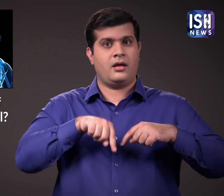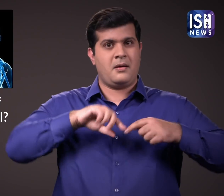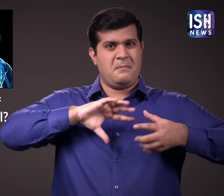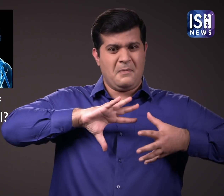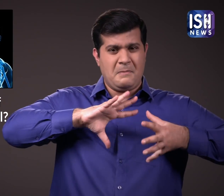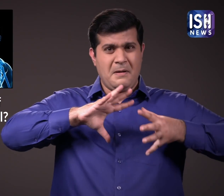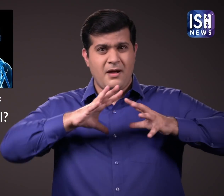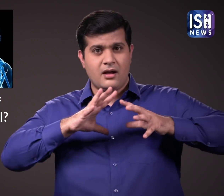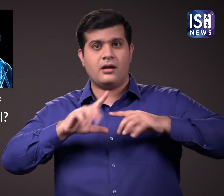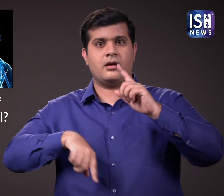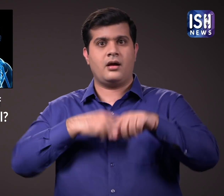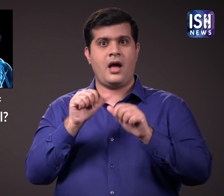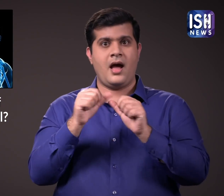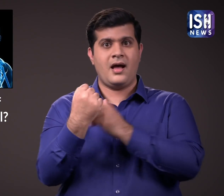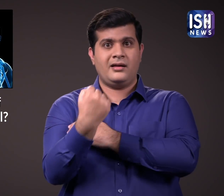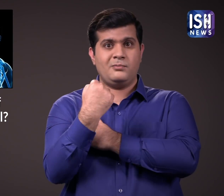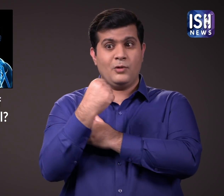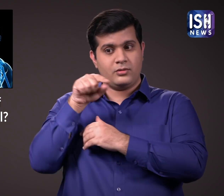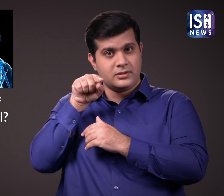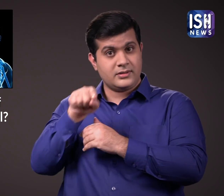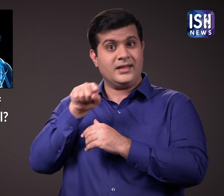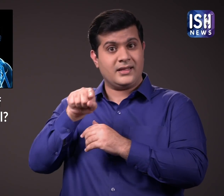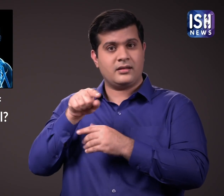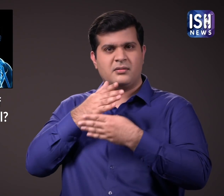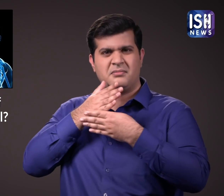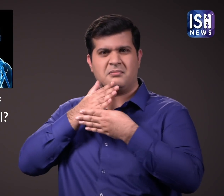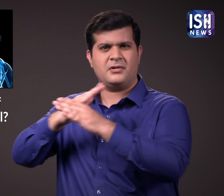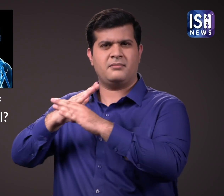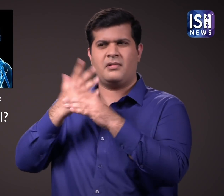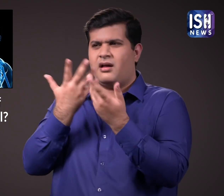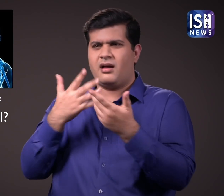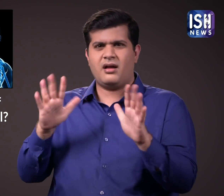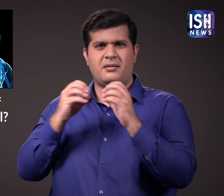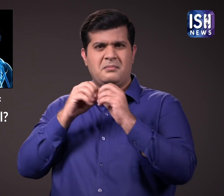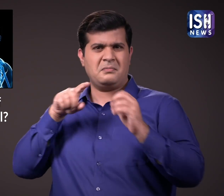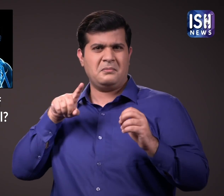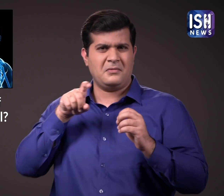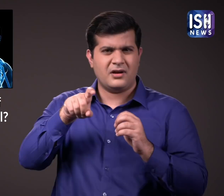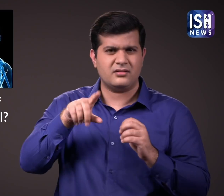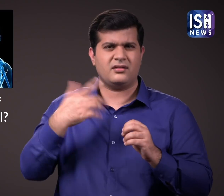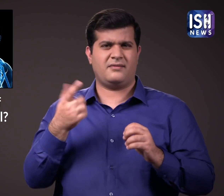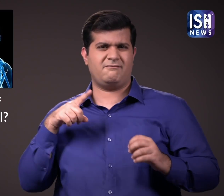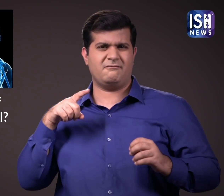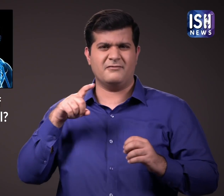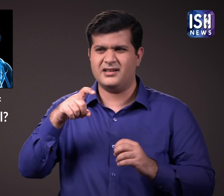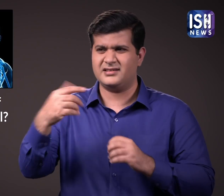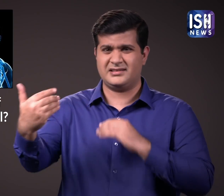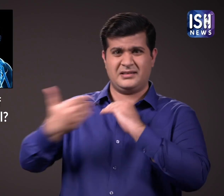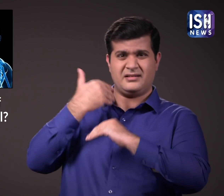which protect your body from bacteria and viruses.